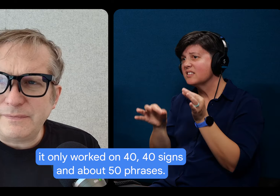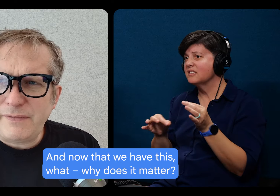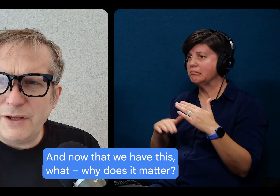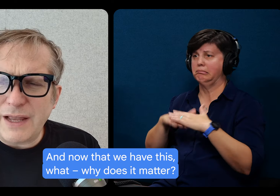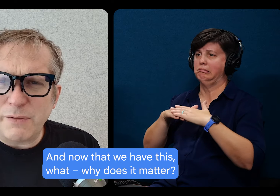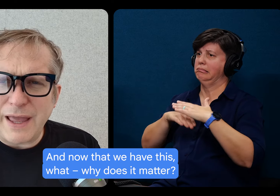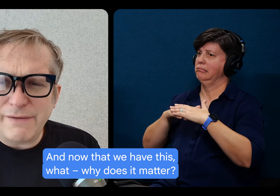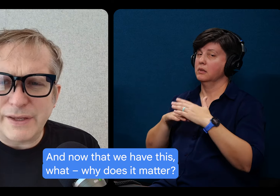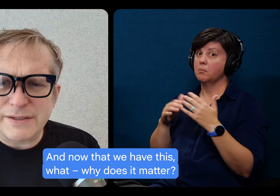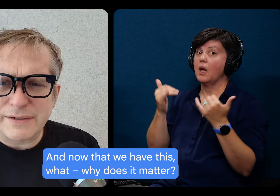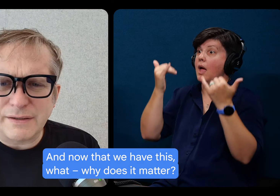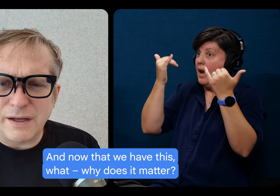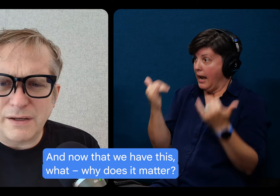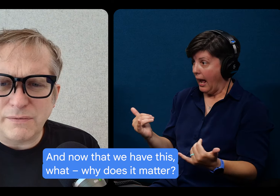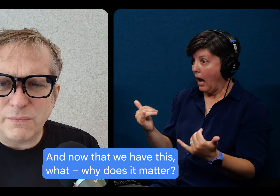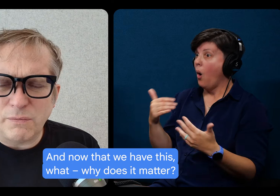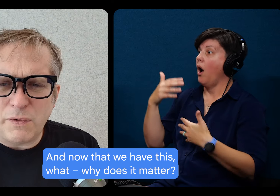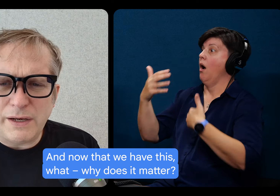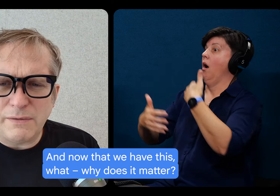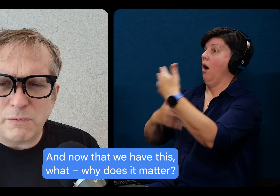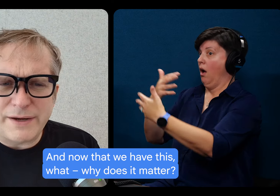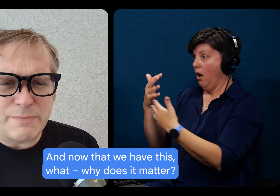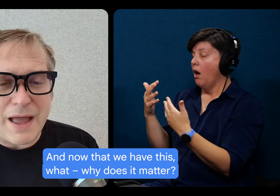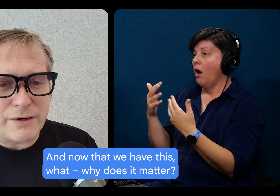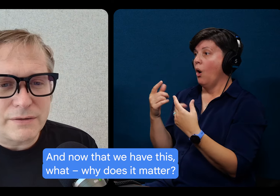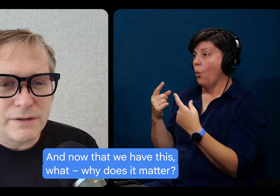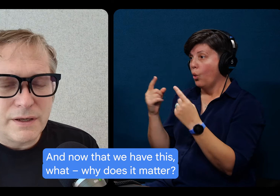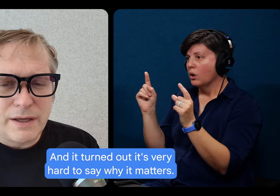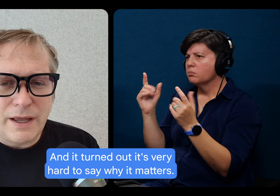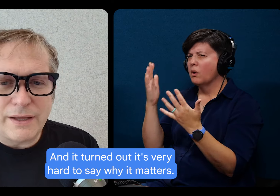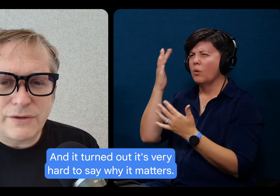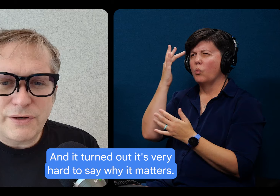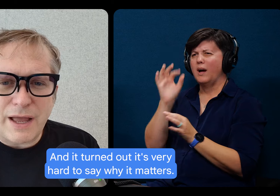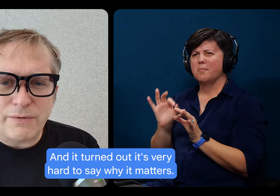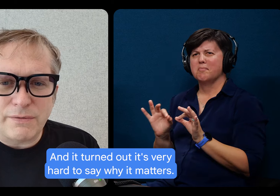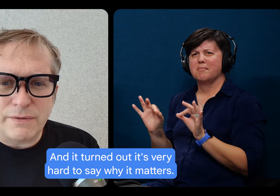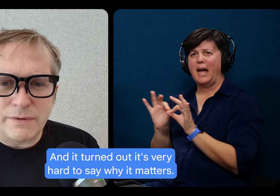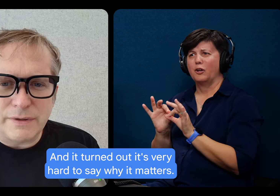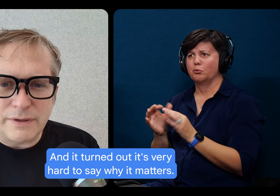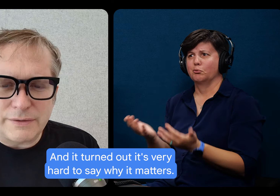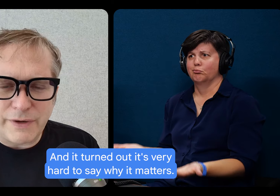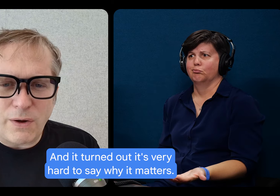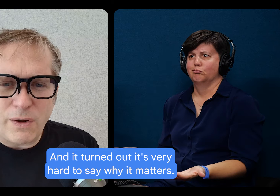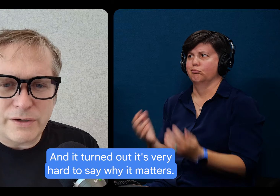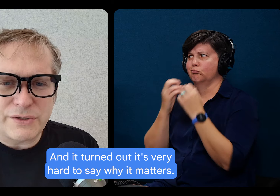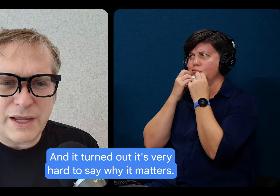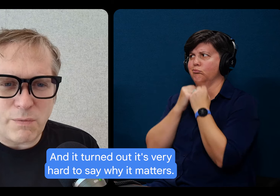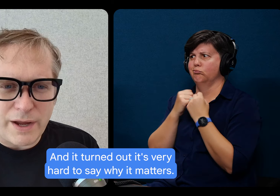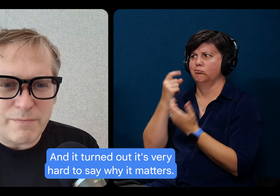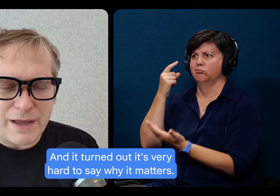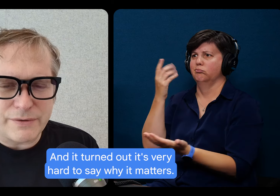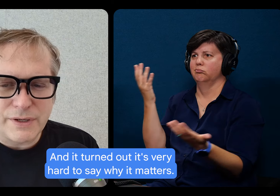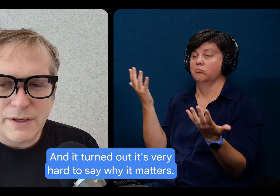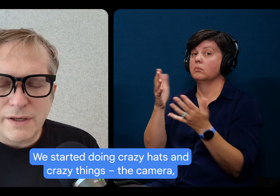But now that we have this, why does it matter? And it turned out it's very hard to